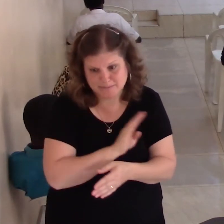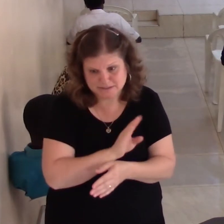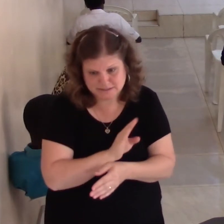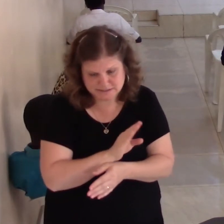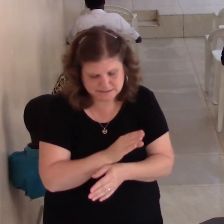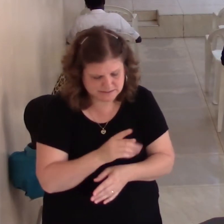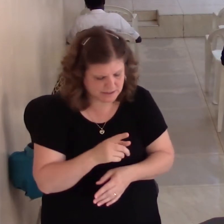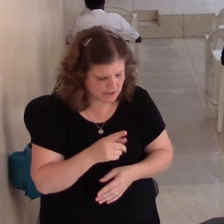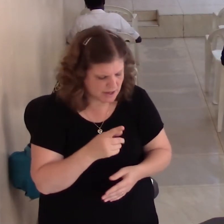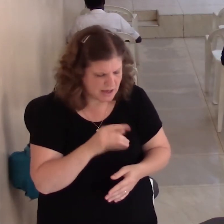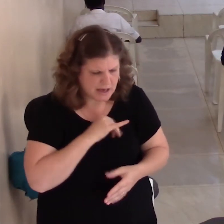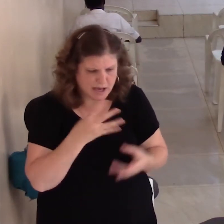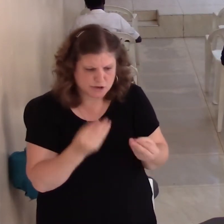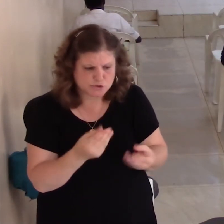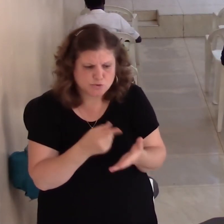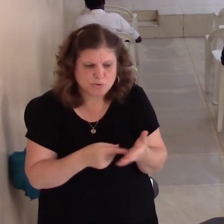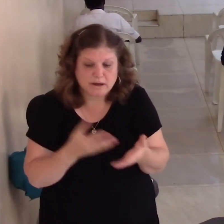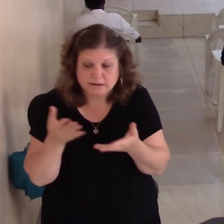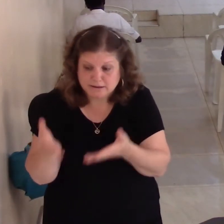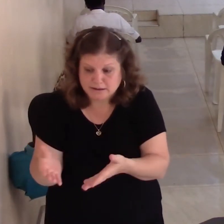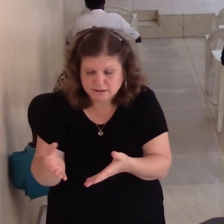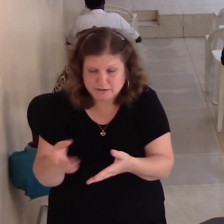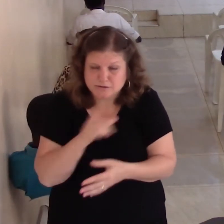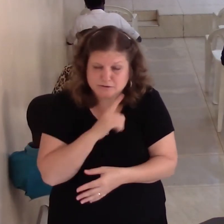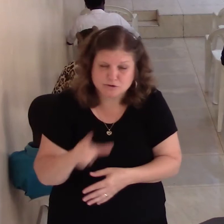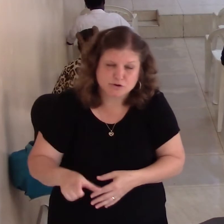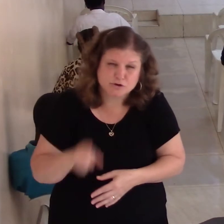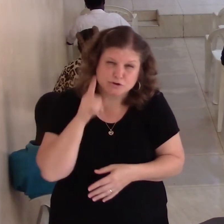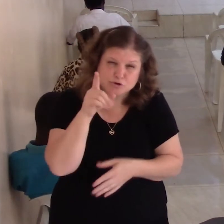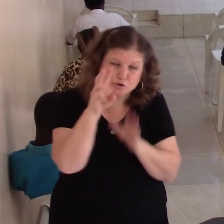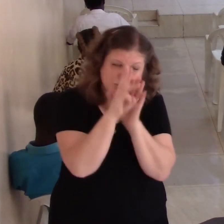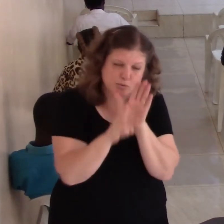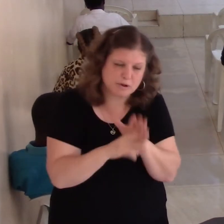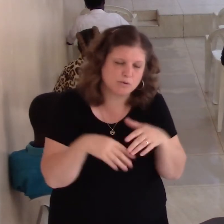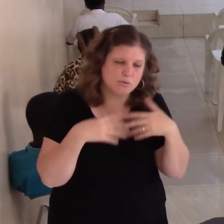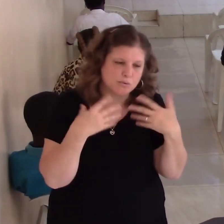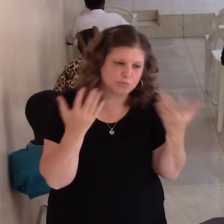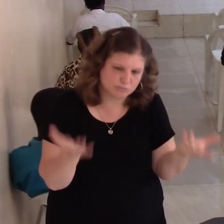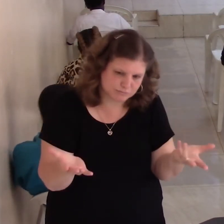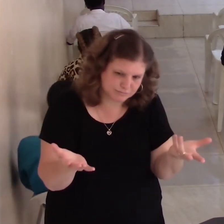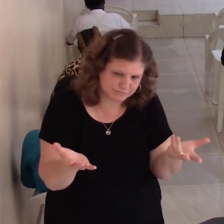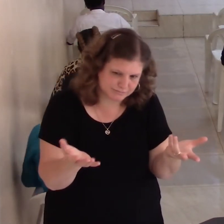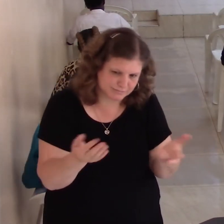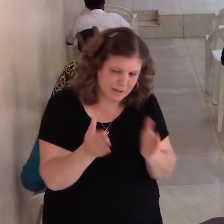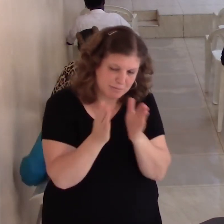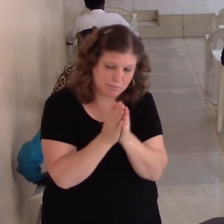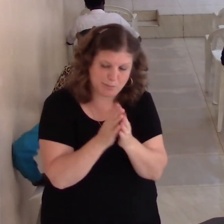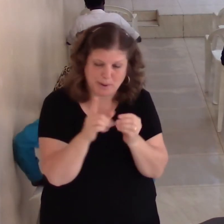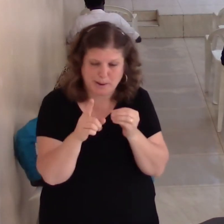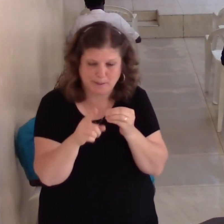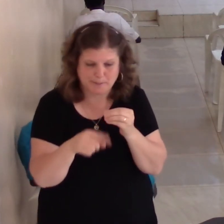here? Lord, what is your will? Pray about it, not just about spiritual matters, but every matter.